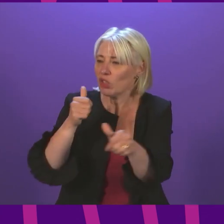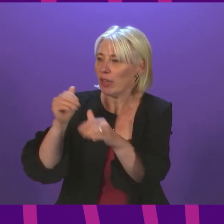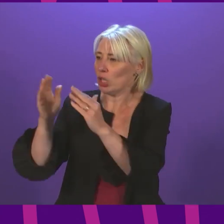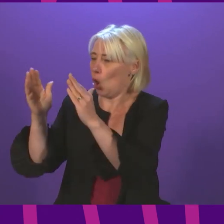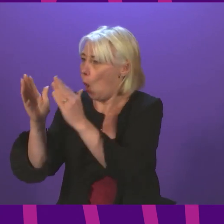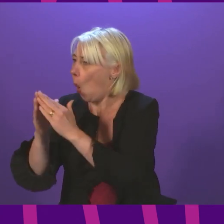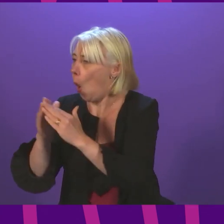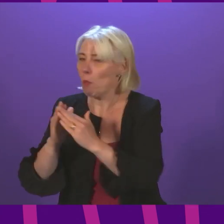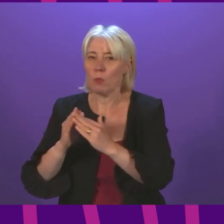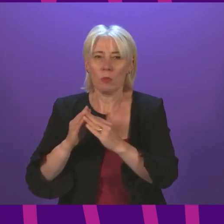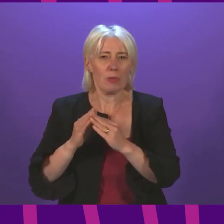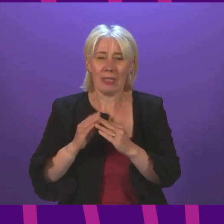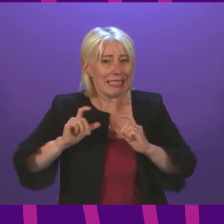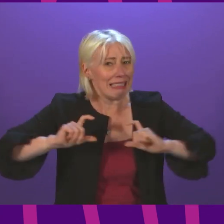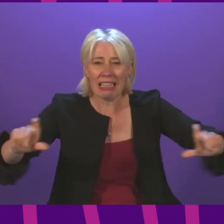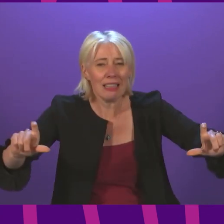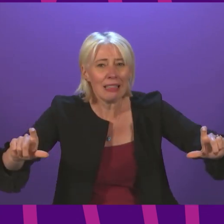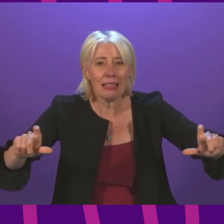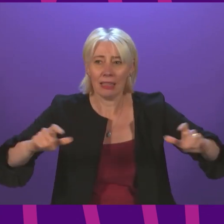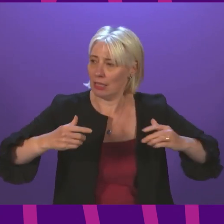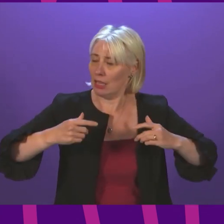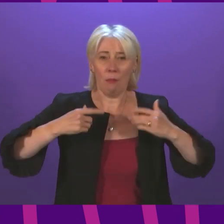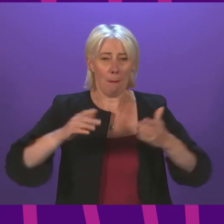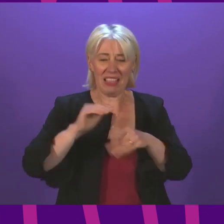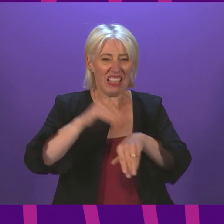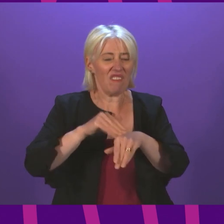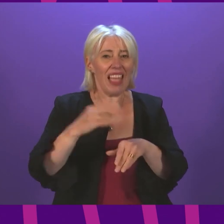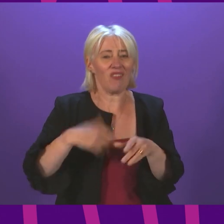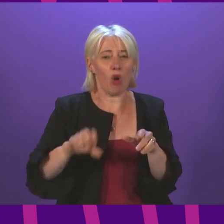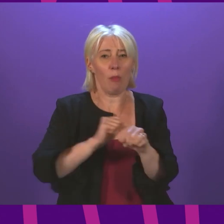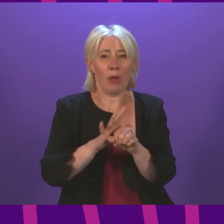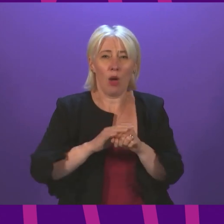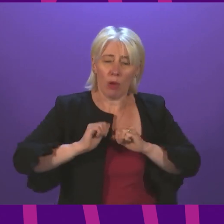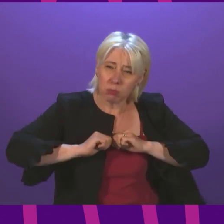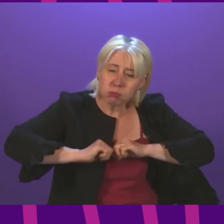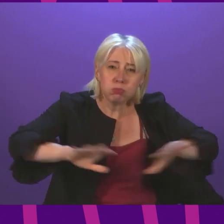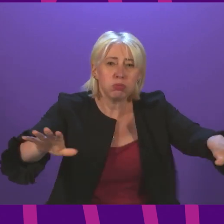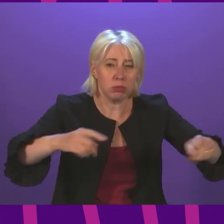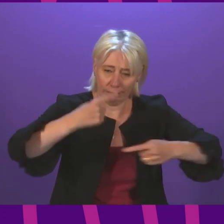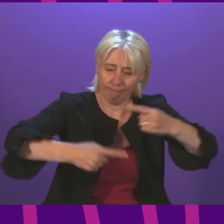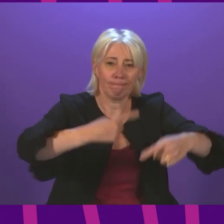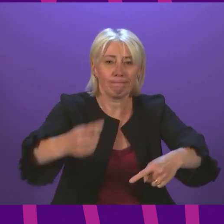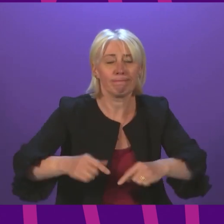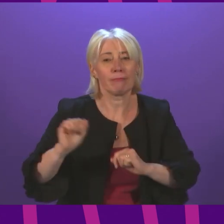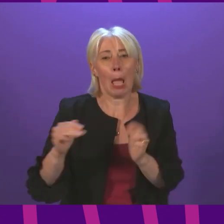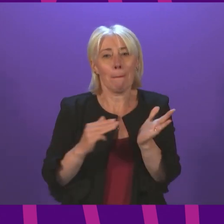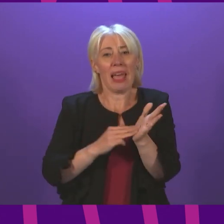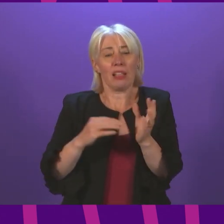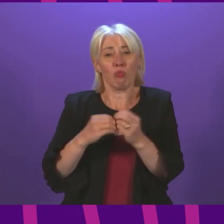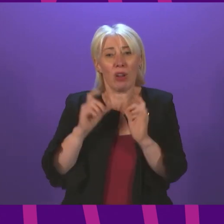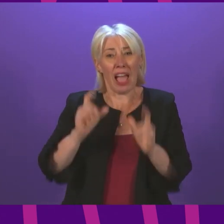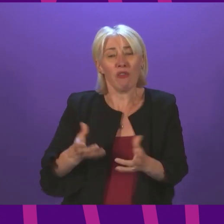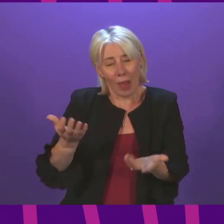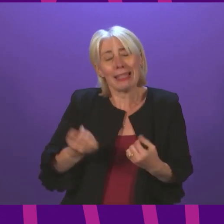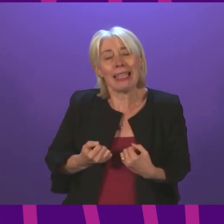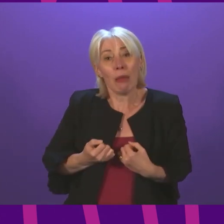has only just begun and it will run for years to come. Miles Briggs must accept that, that we are only seeing the